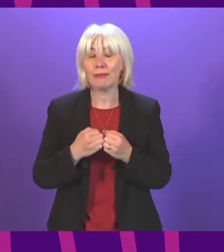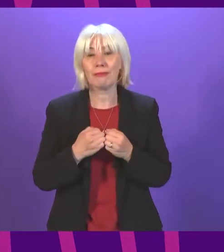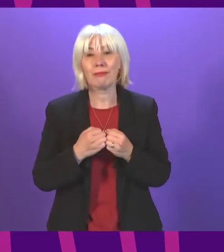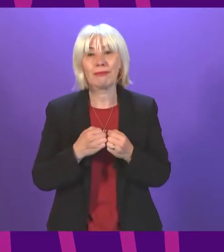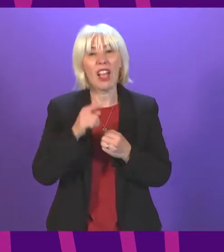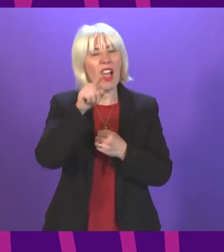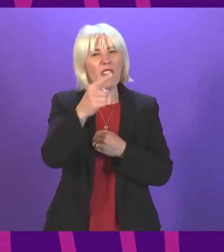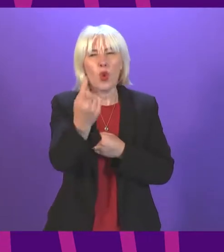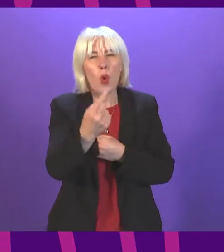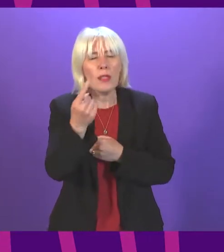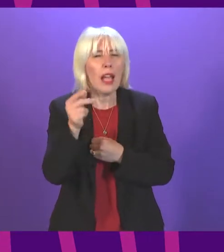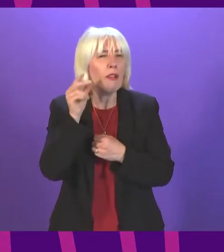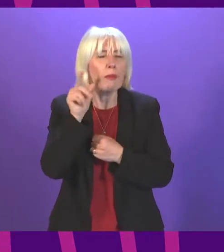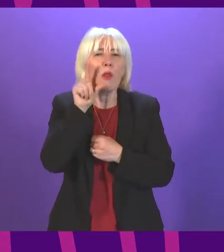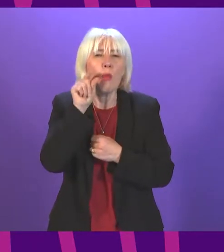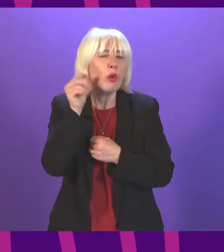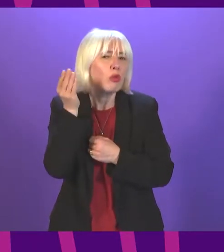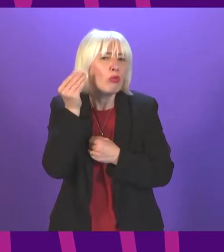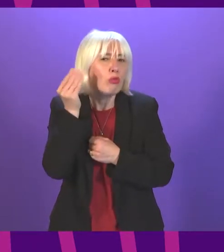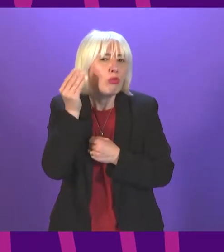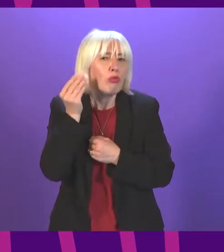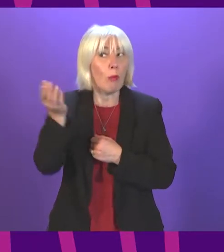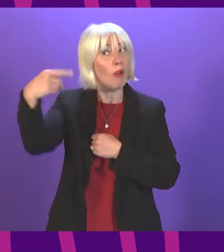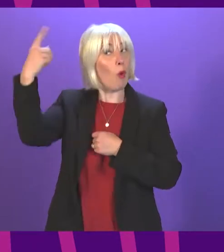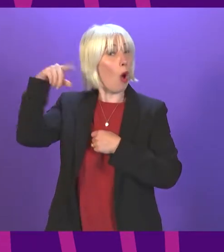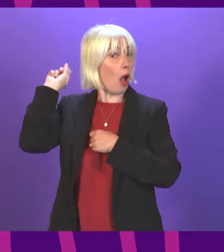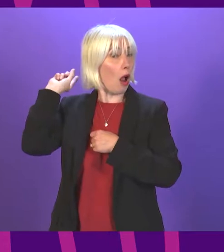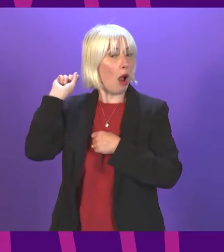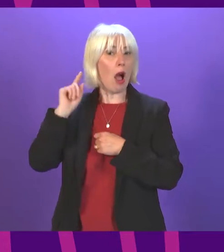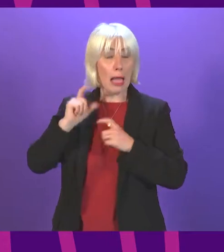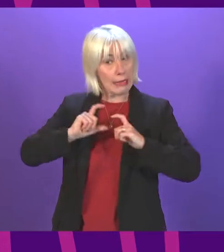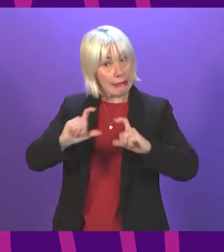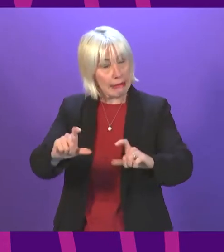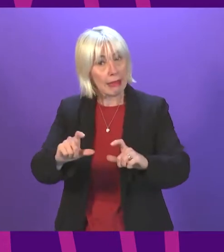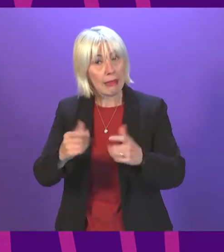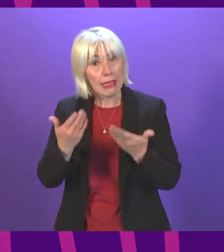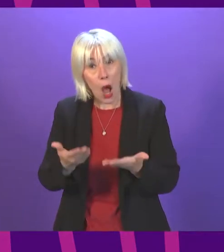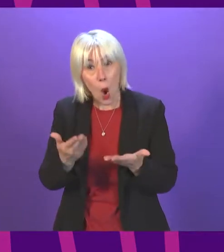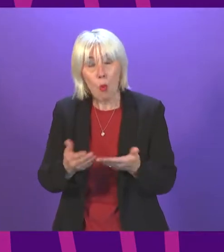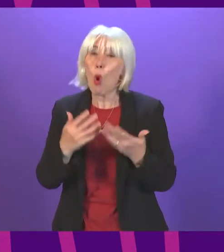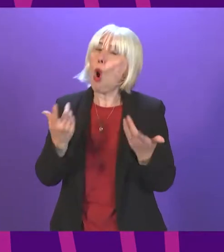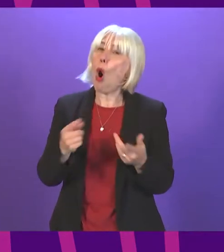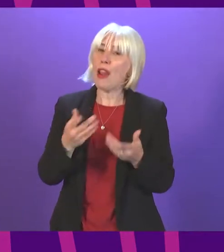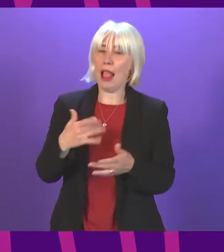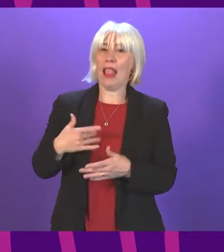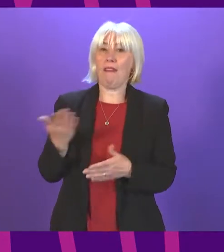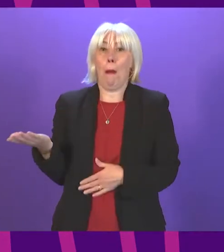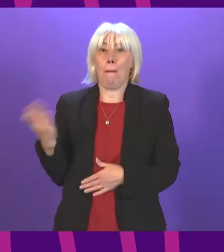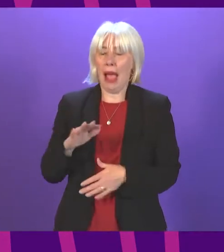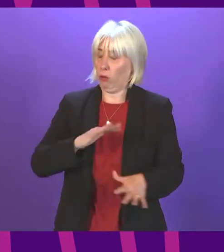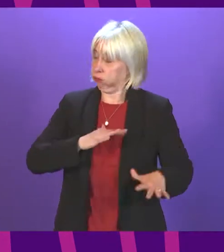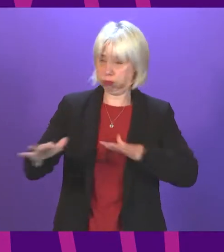HEAR THE BIRDS, I WONDER IF YOU'RE STILL NOTICING THEM, OR HAS LIFE RESUMED ITS ABSURD PACE FROM BEFORE?